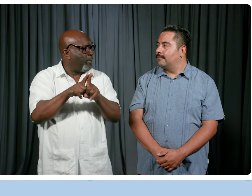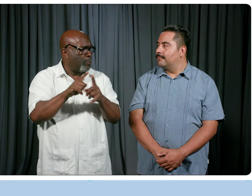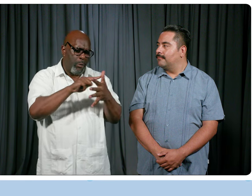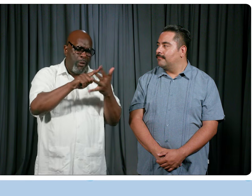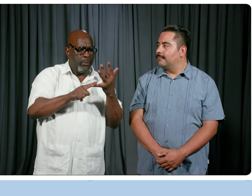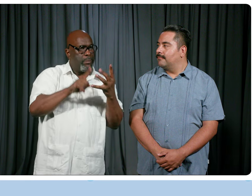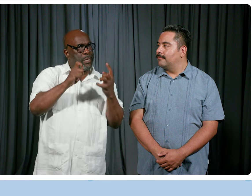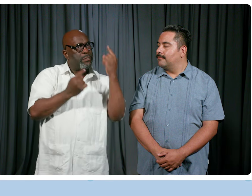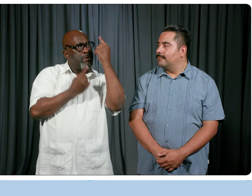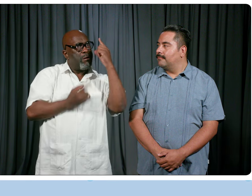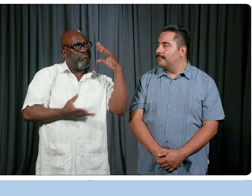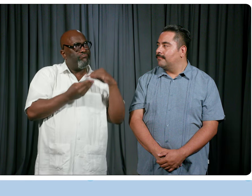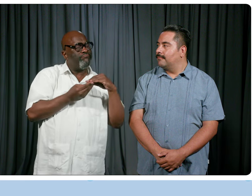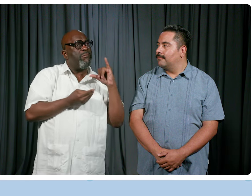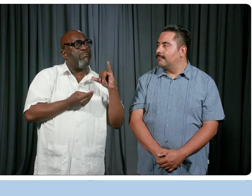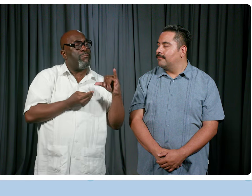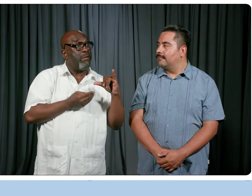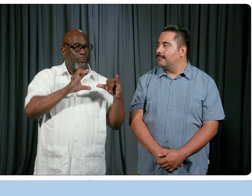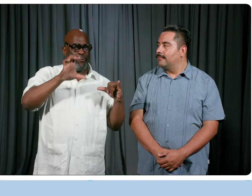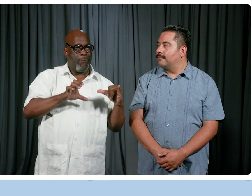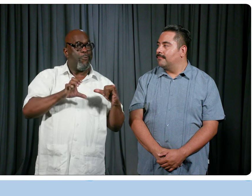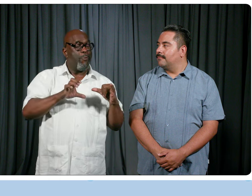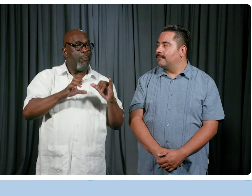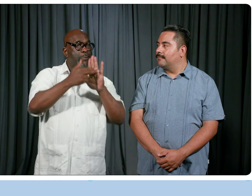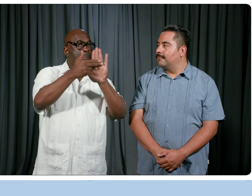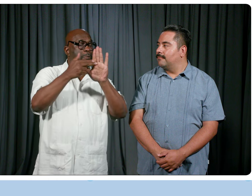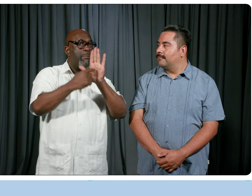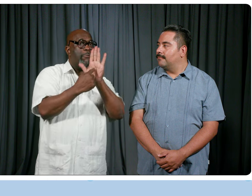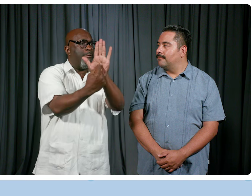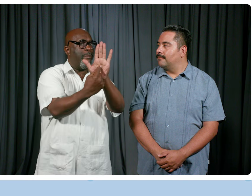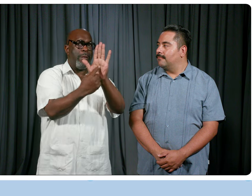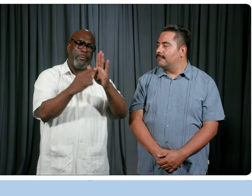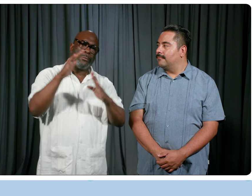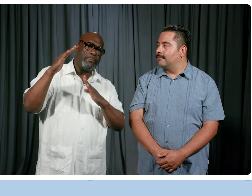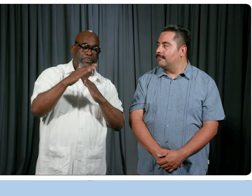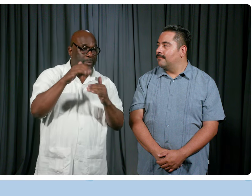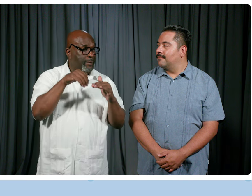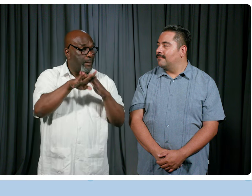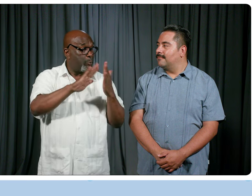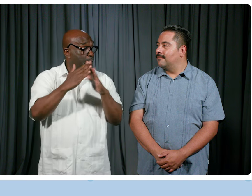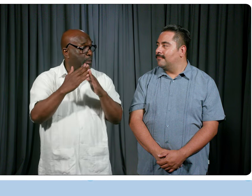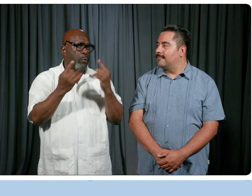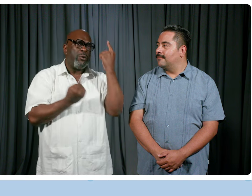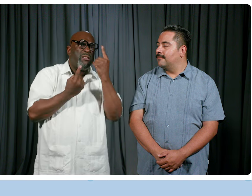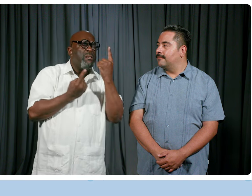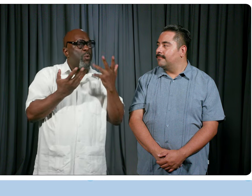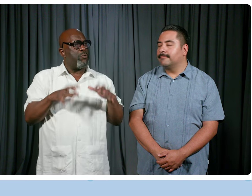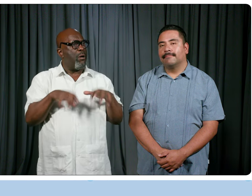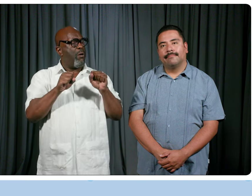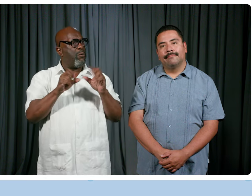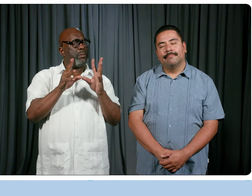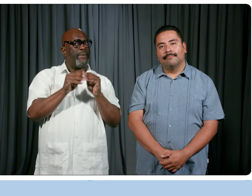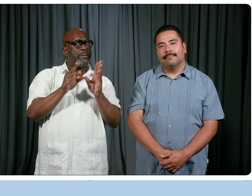all of those things into consideration, Chicago is highlighted as a very accessible city. And so when you look at wanting to hold your